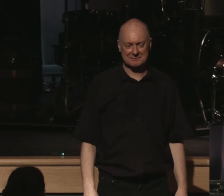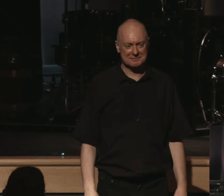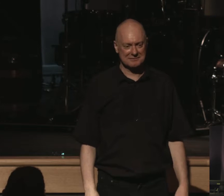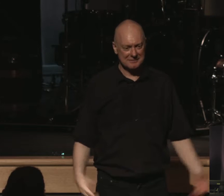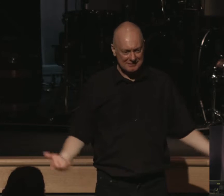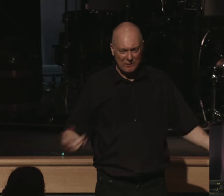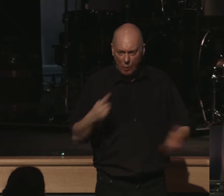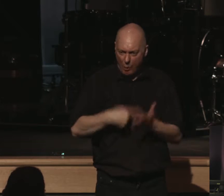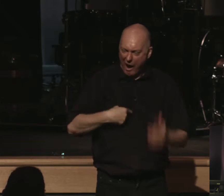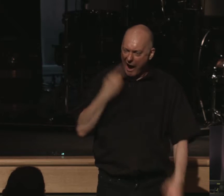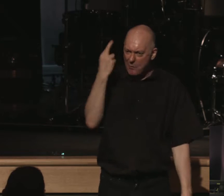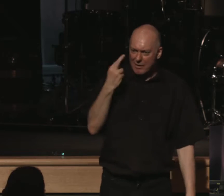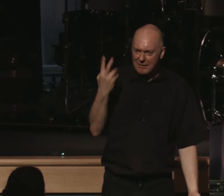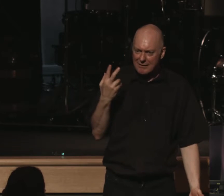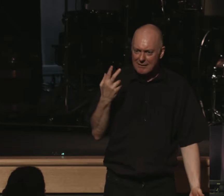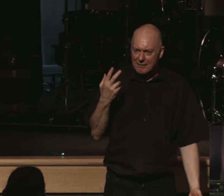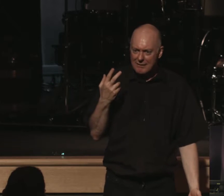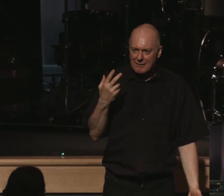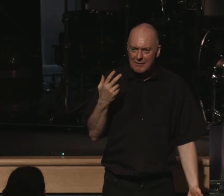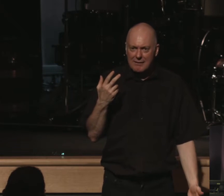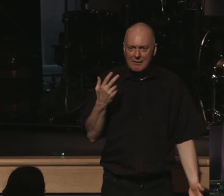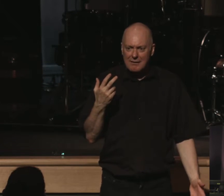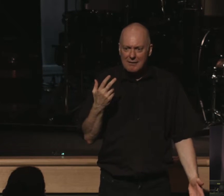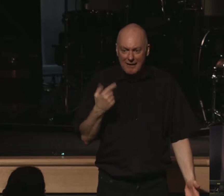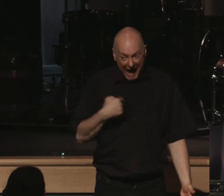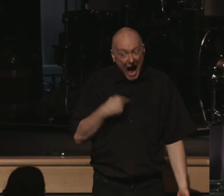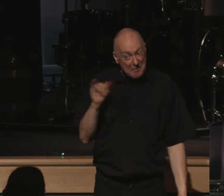You know what I realized? I'm like this with the Lord.